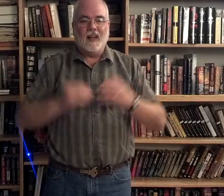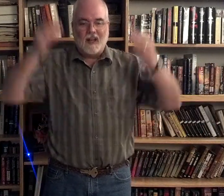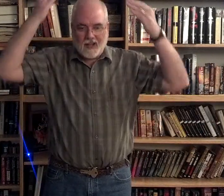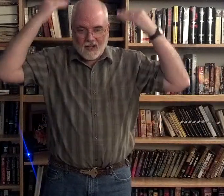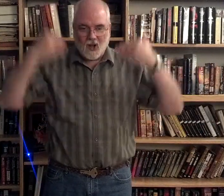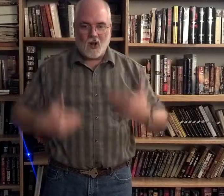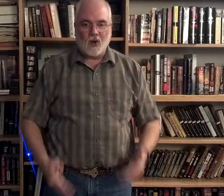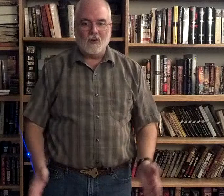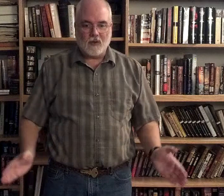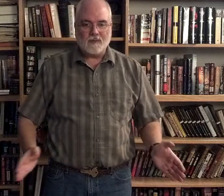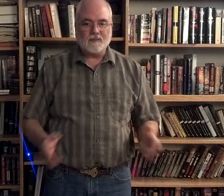all over.